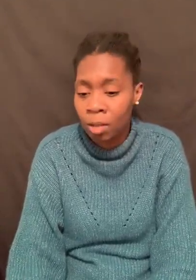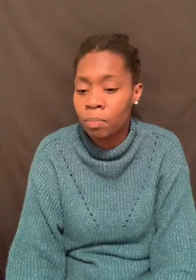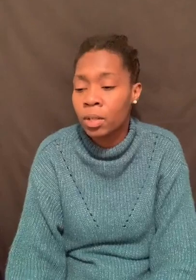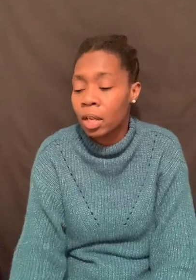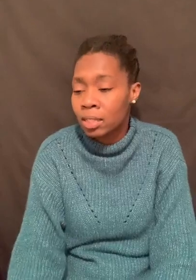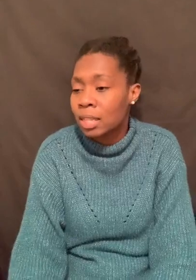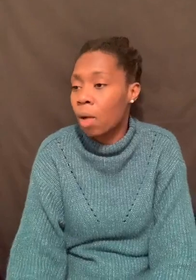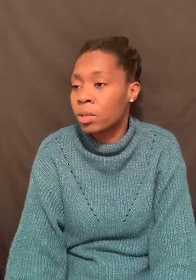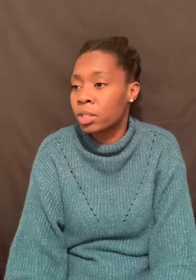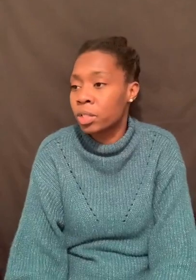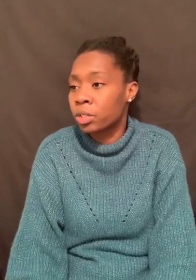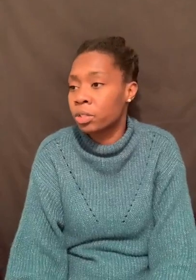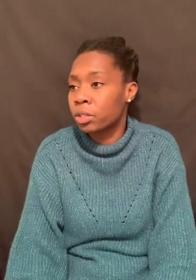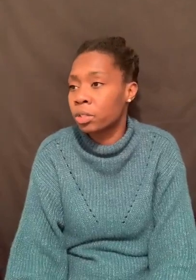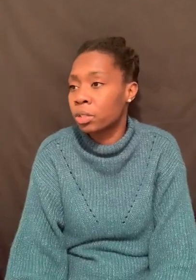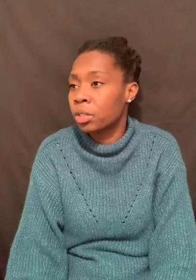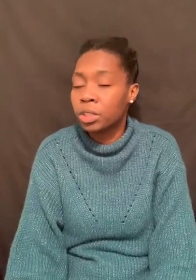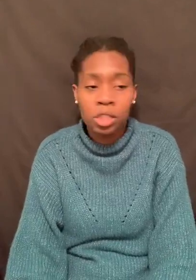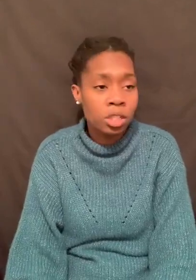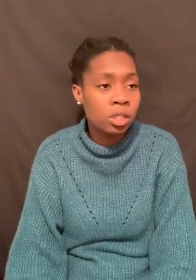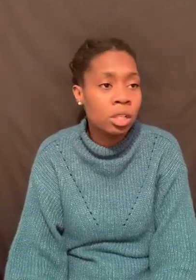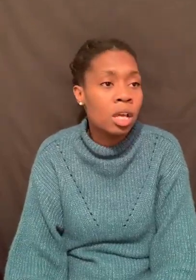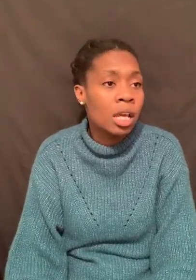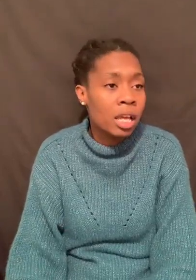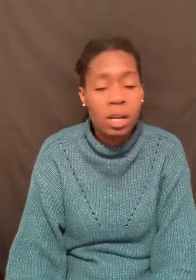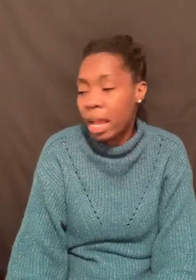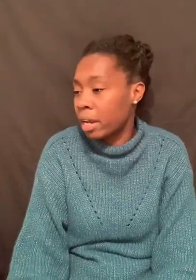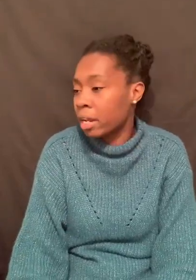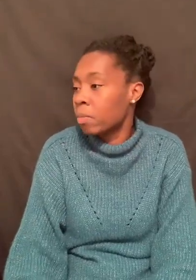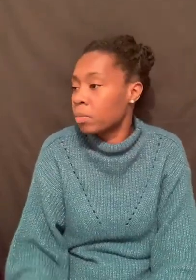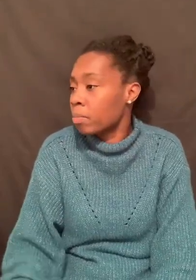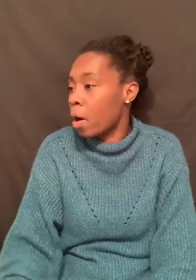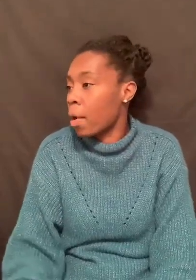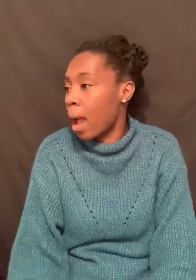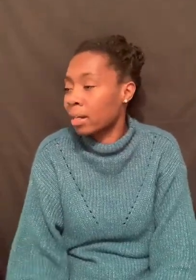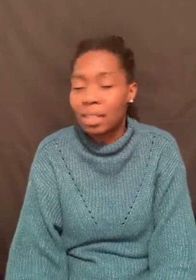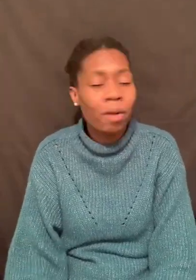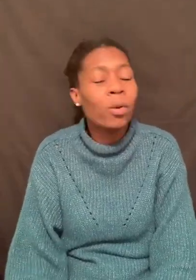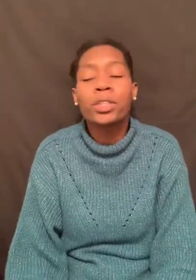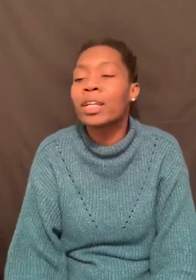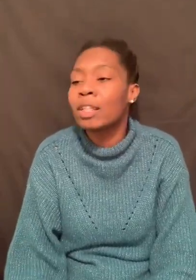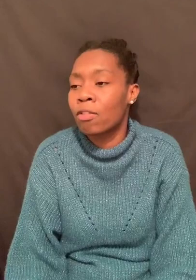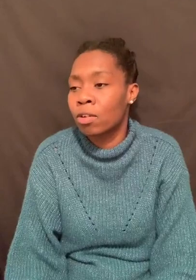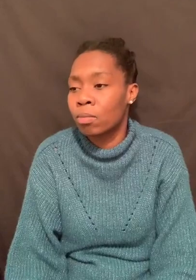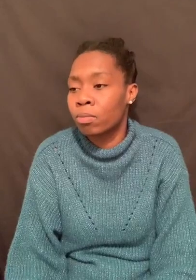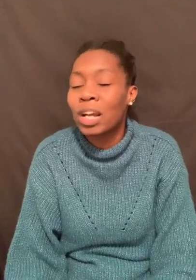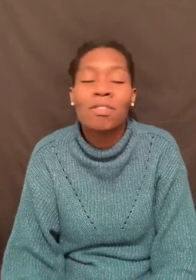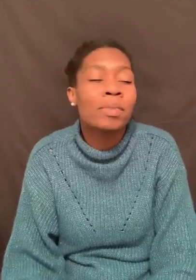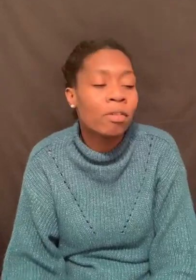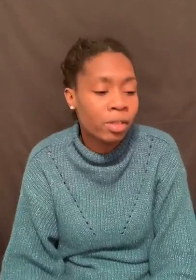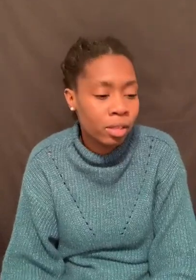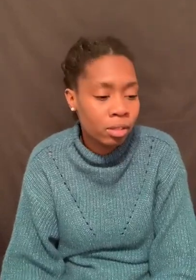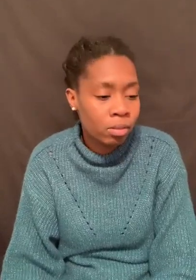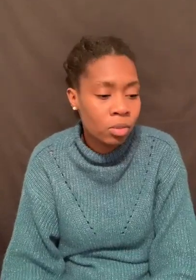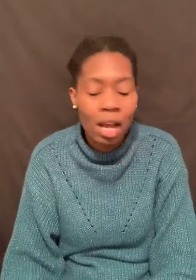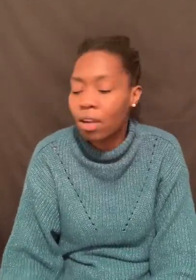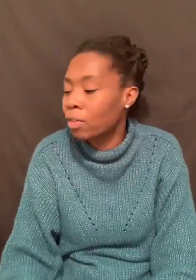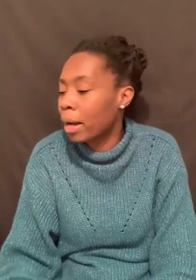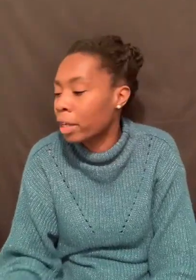sat with sinners. Jesus, he dated Mary Magdalene. Like, where'd you get that from? Got it from Netflix. You got it from